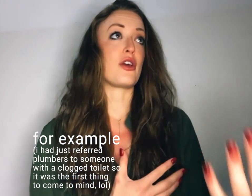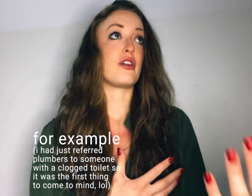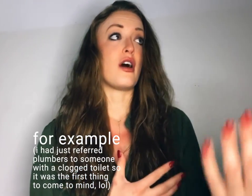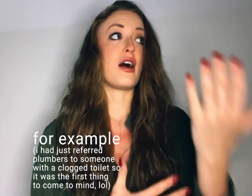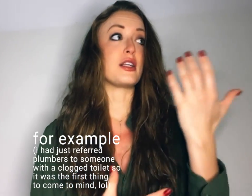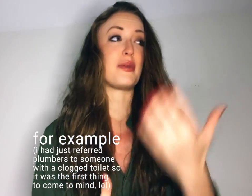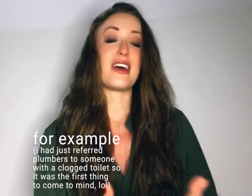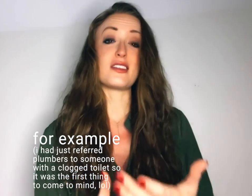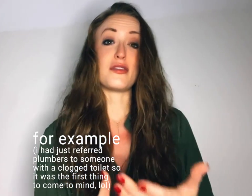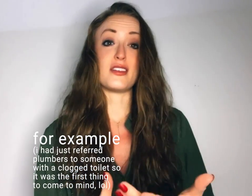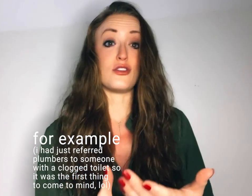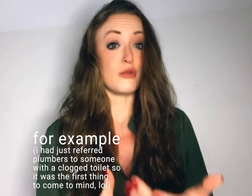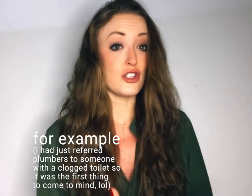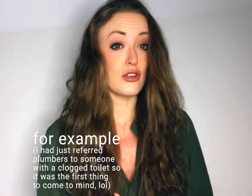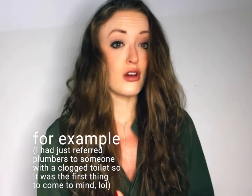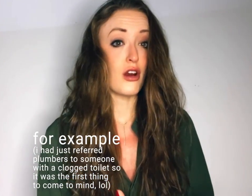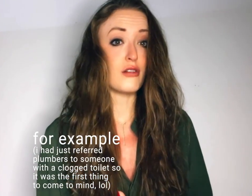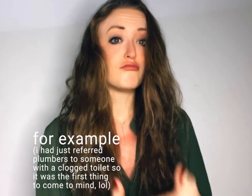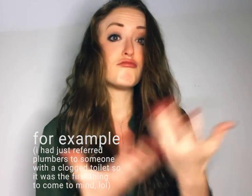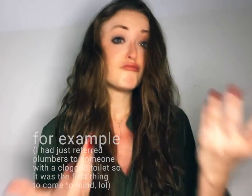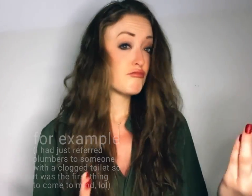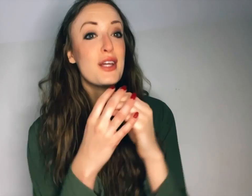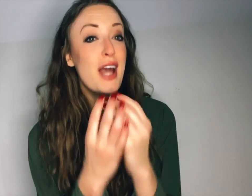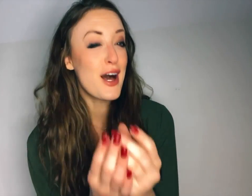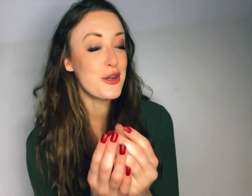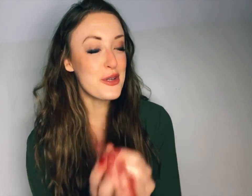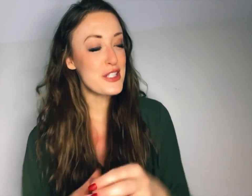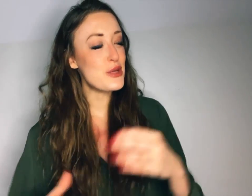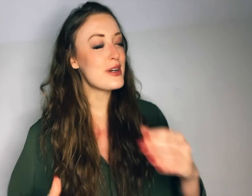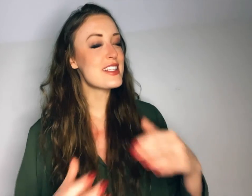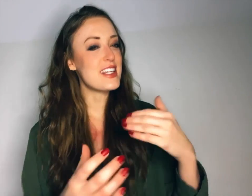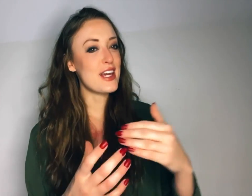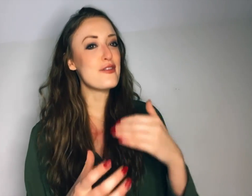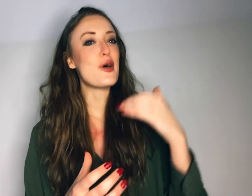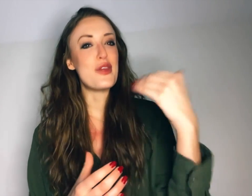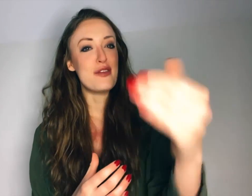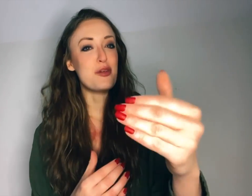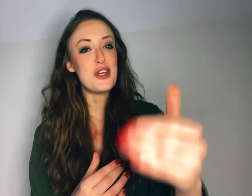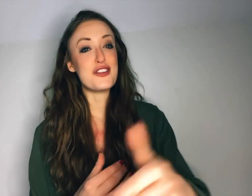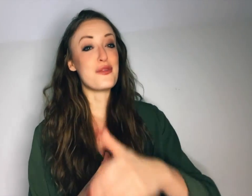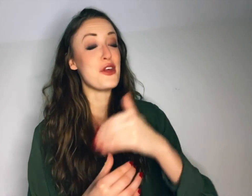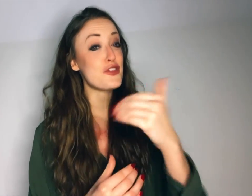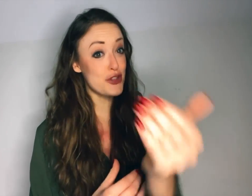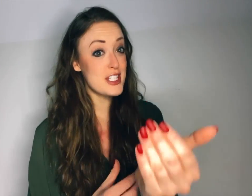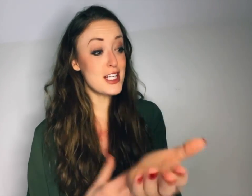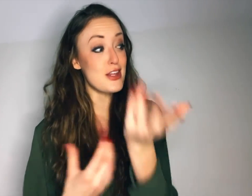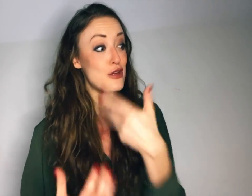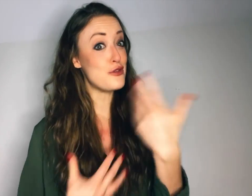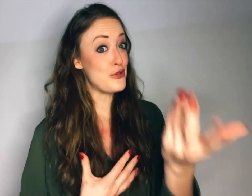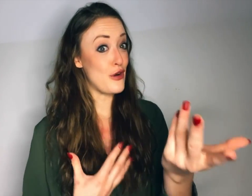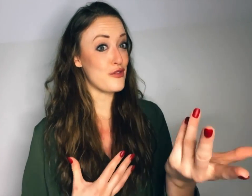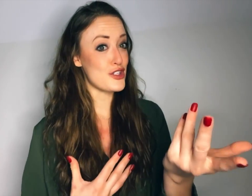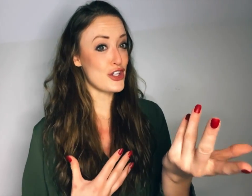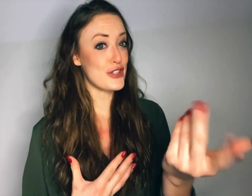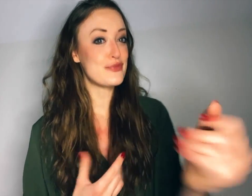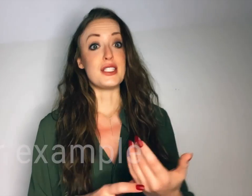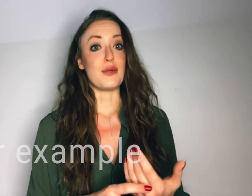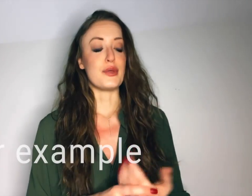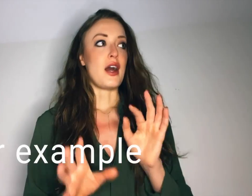clogged, but that's how the situation occurred. Concrete. You want to give up the information with certainty that you do know for sure. For example, I